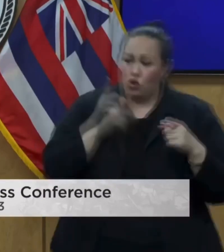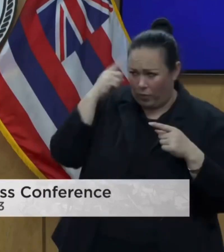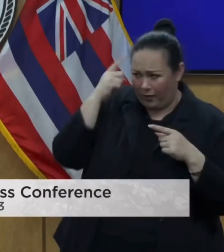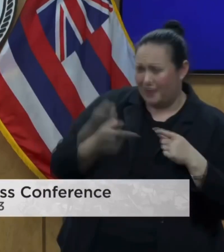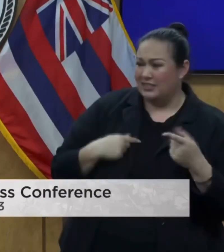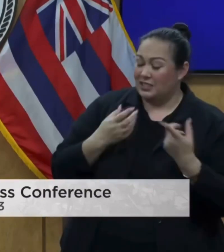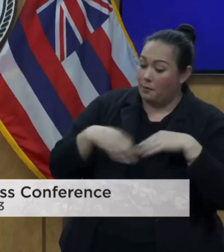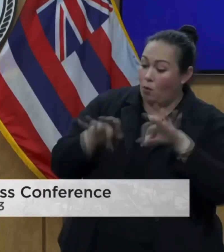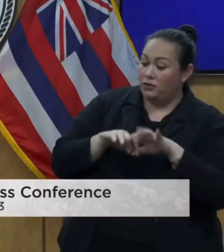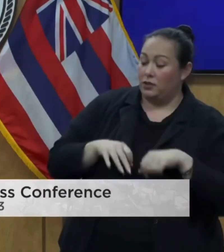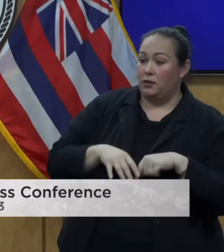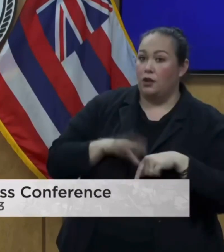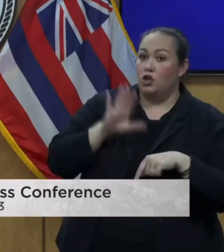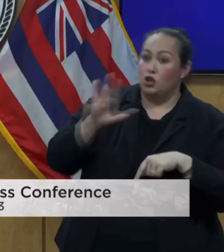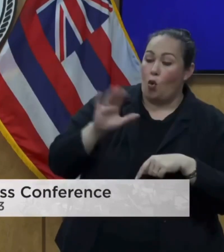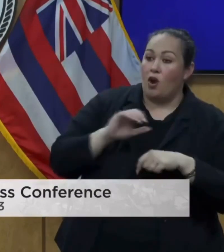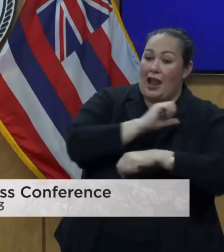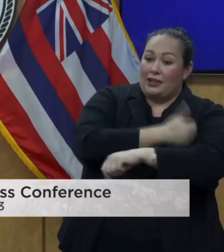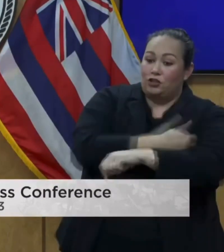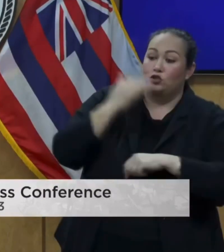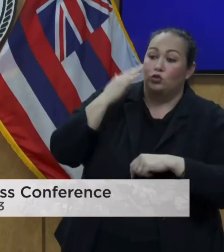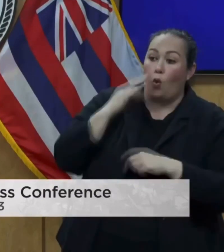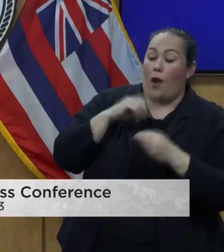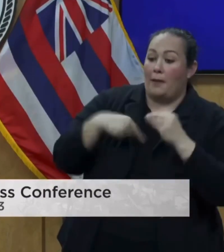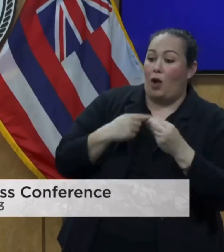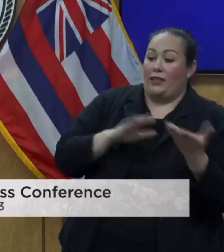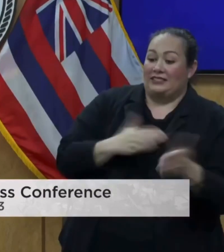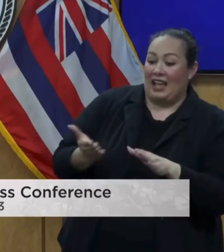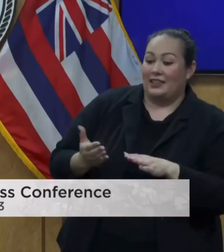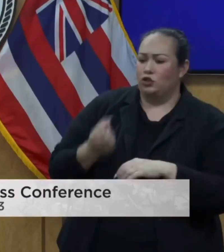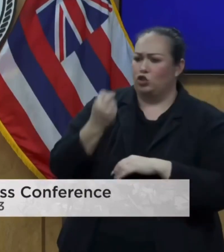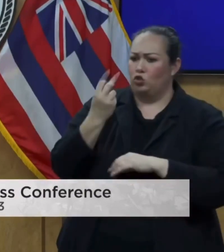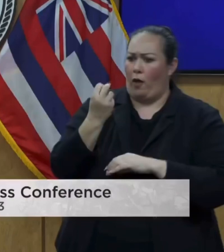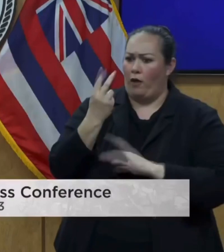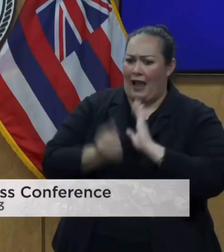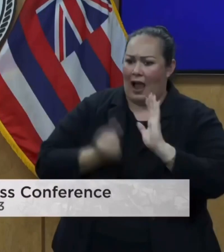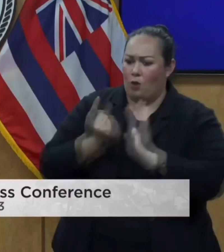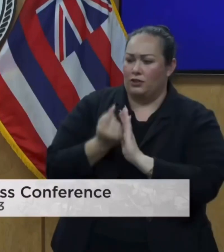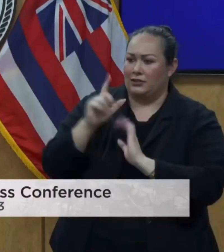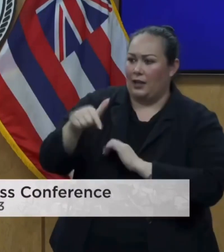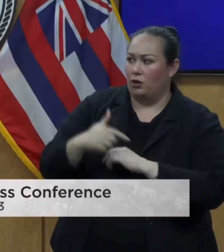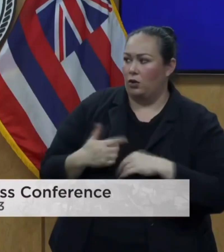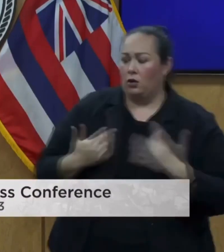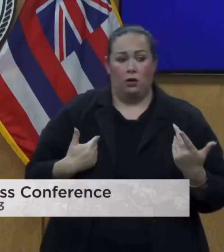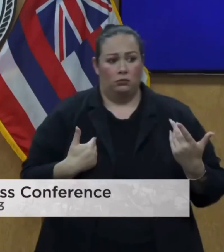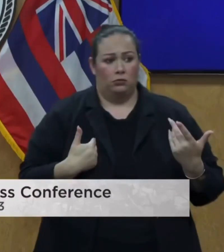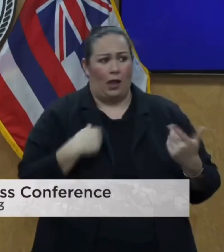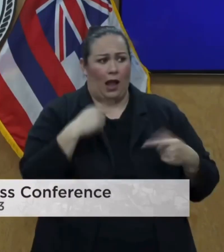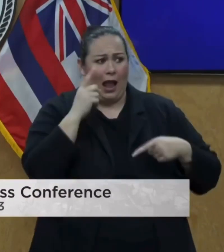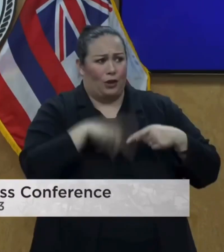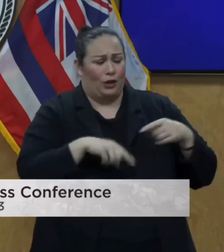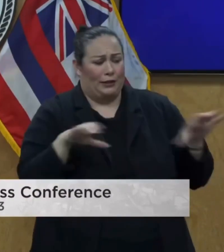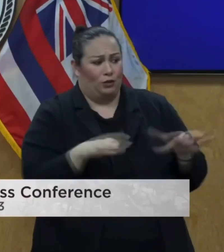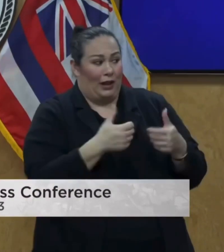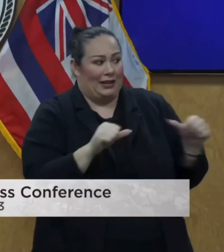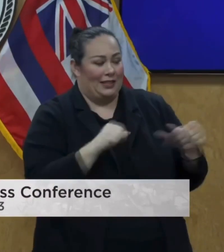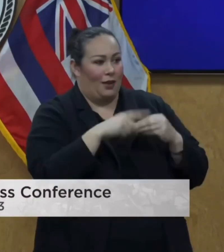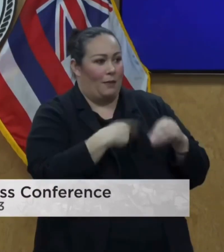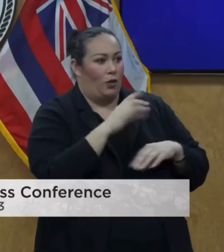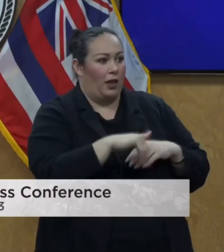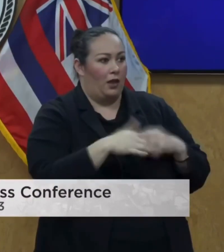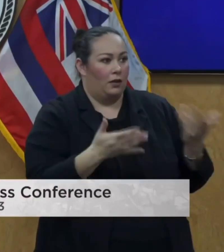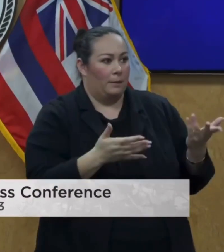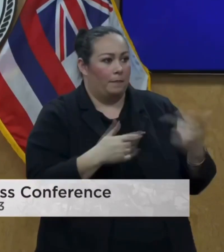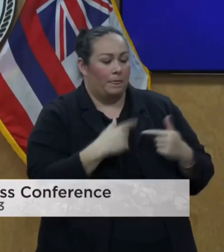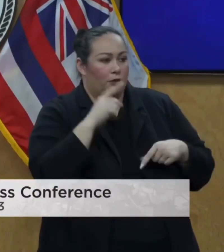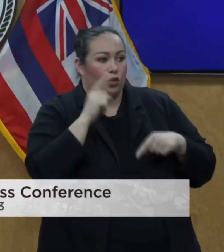to know about the deaths 12 hours later? I don't think I could have done anything about that. You don't think there was any way that people could